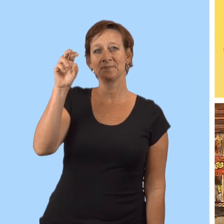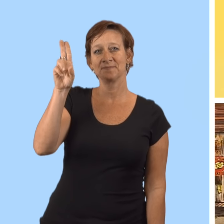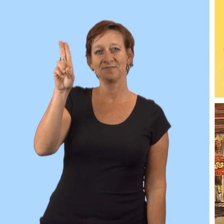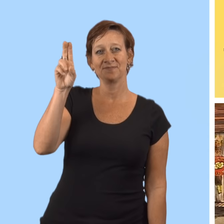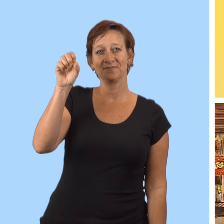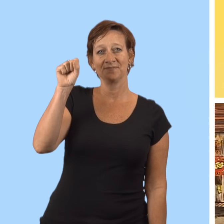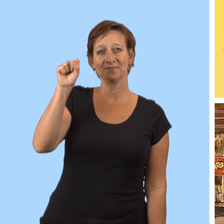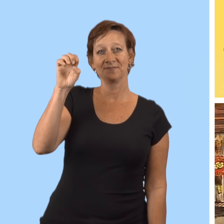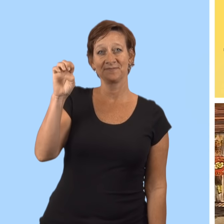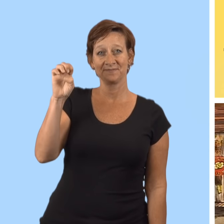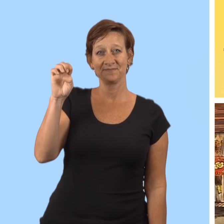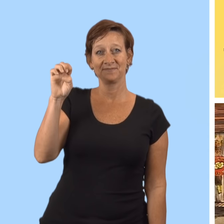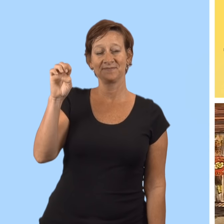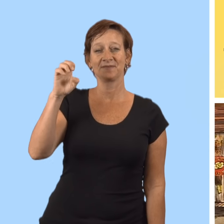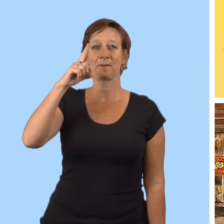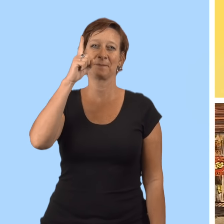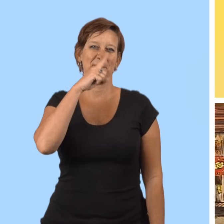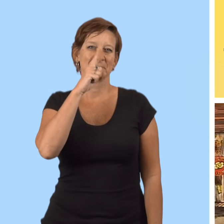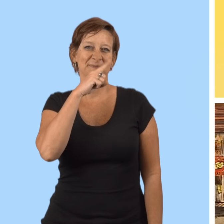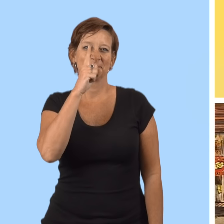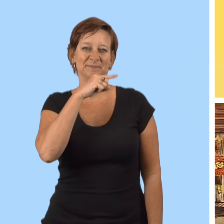mouse, mouse